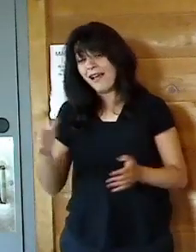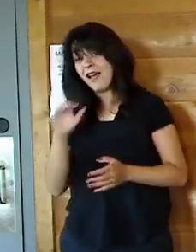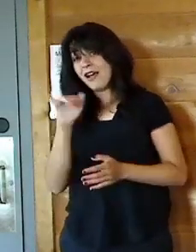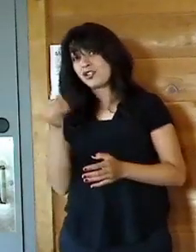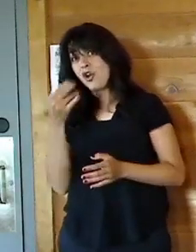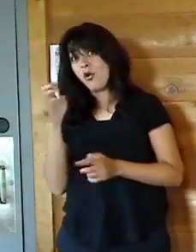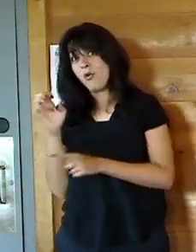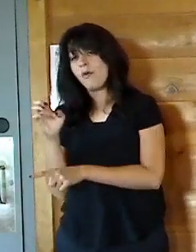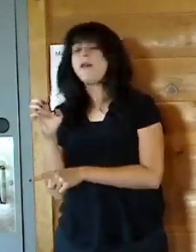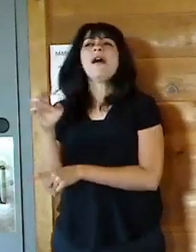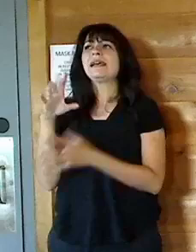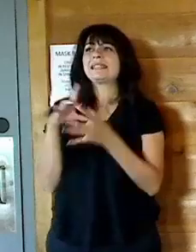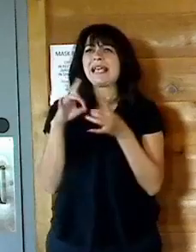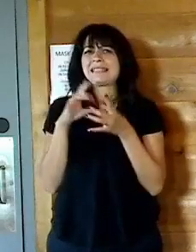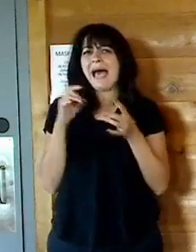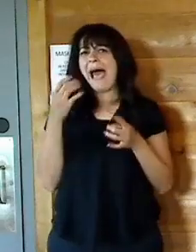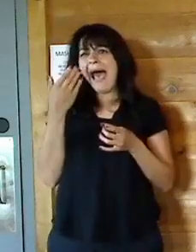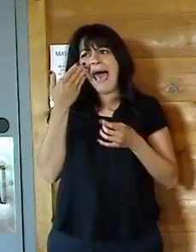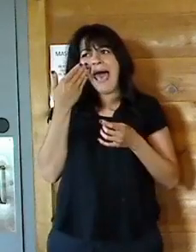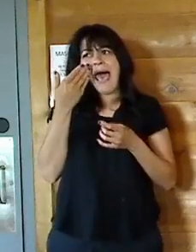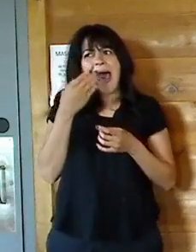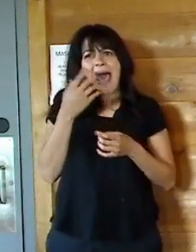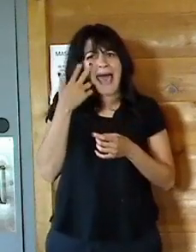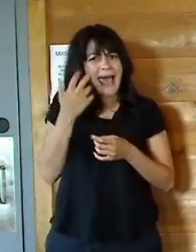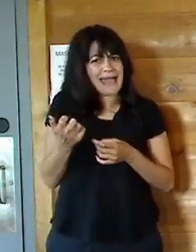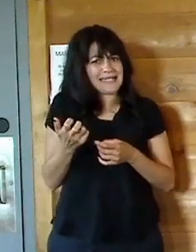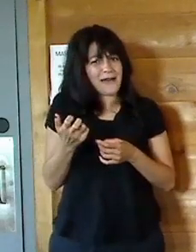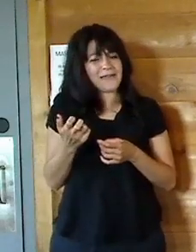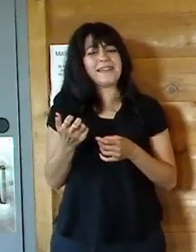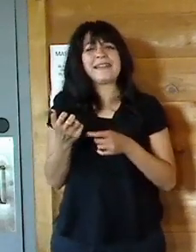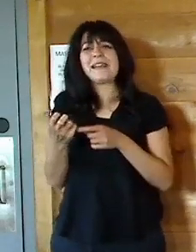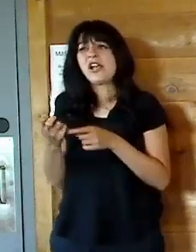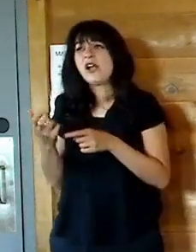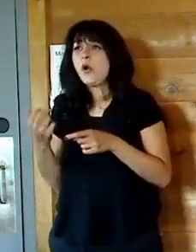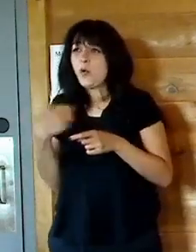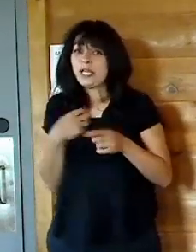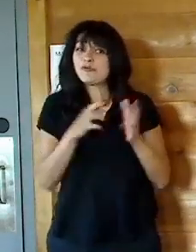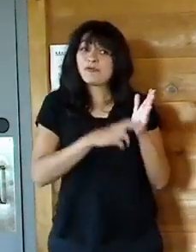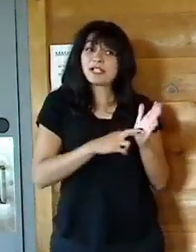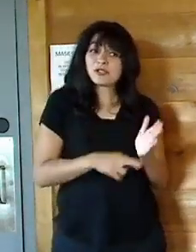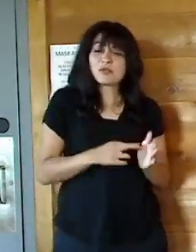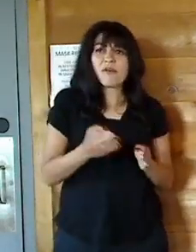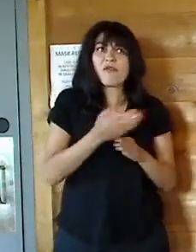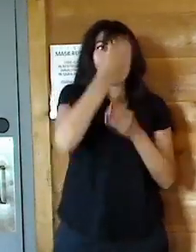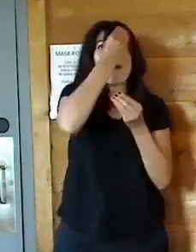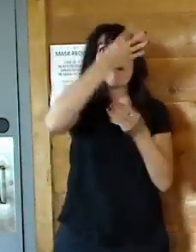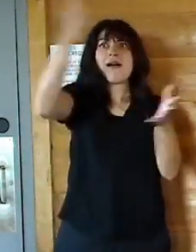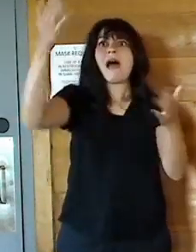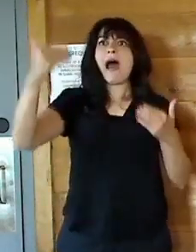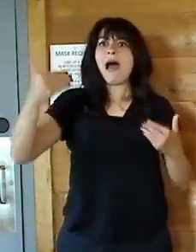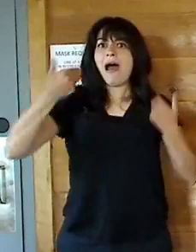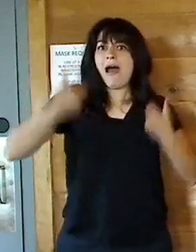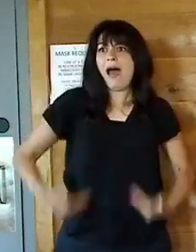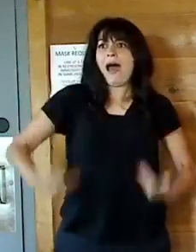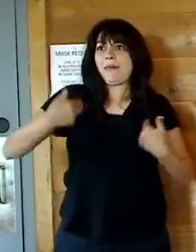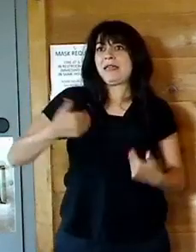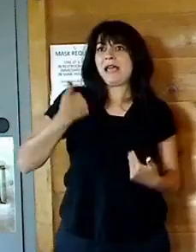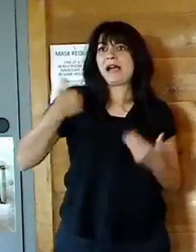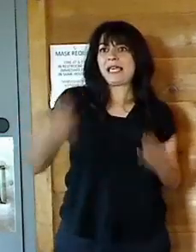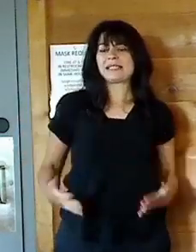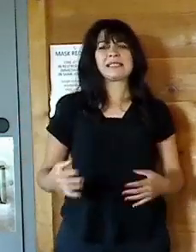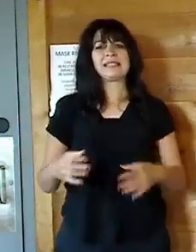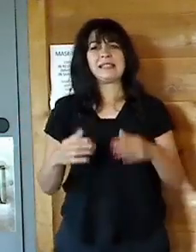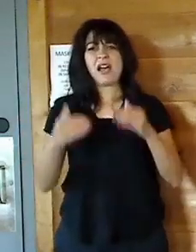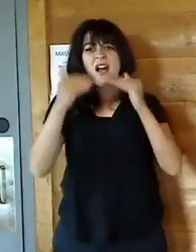believe so. We've done a lot of research on this before officially stating that I am the youngest. But across the country, there's Never